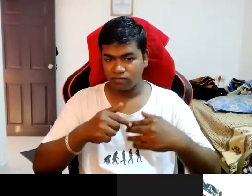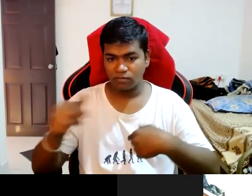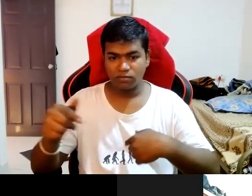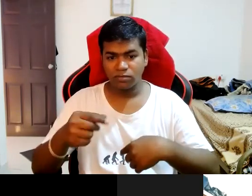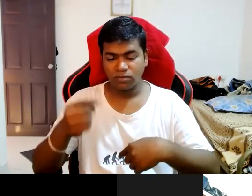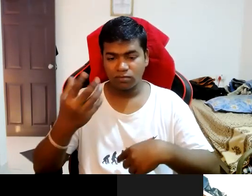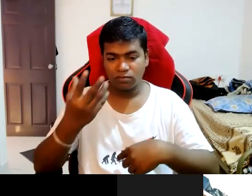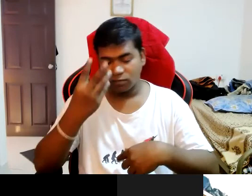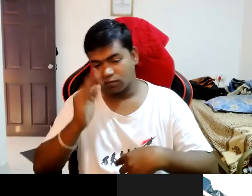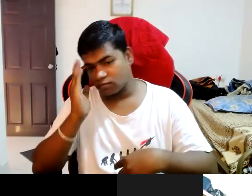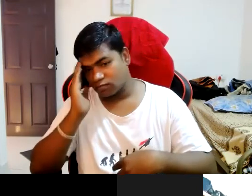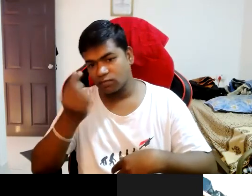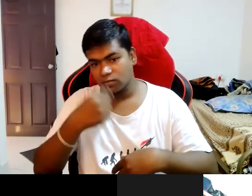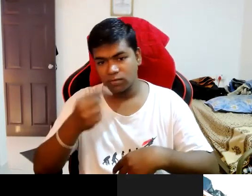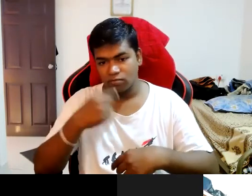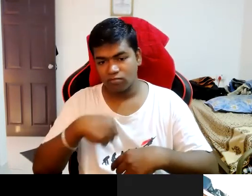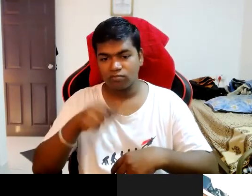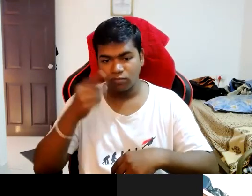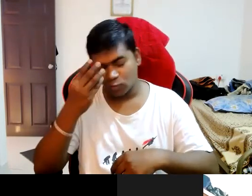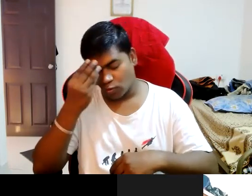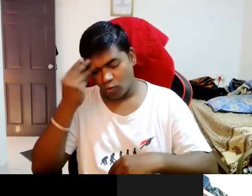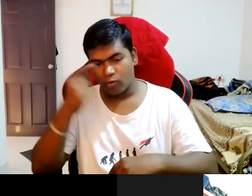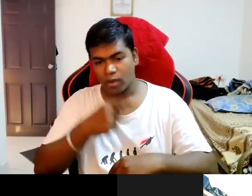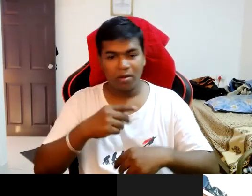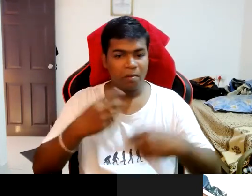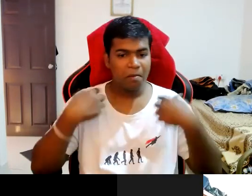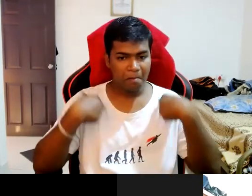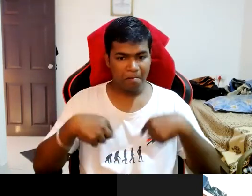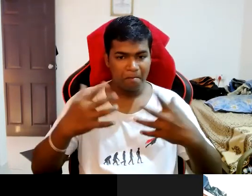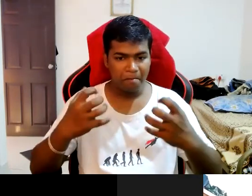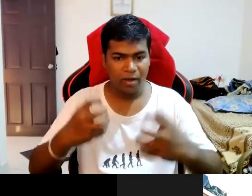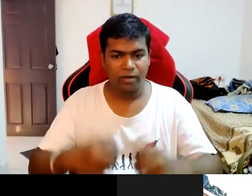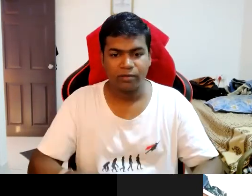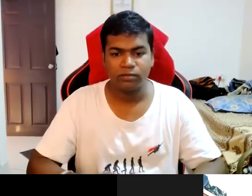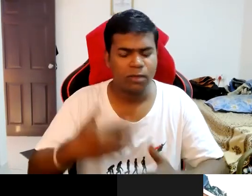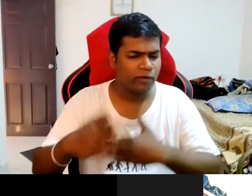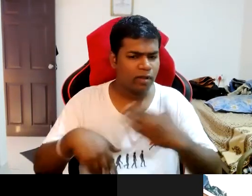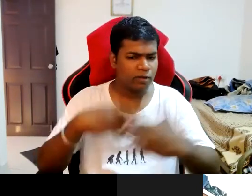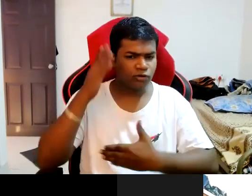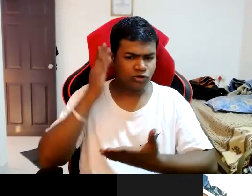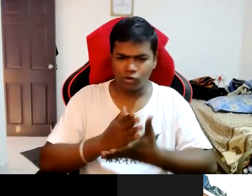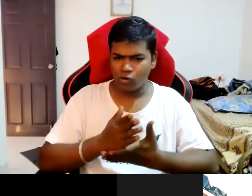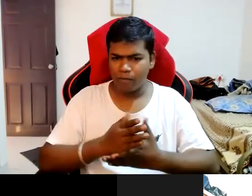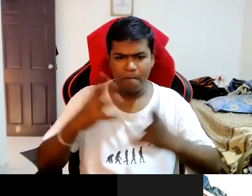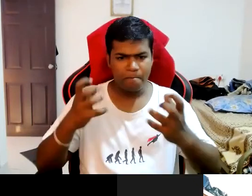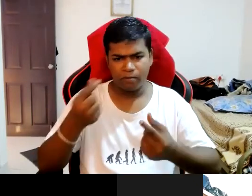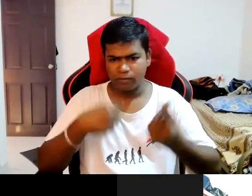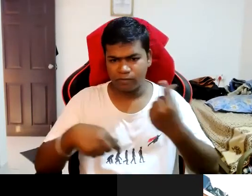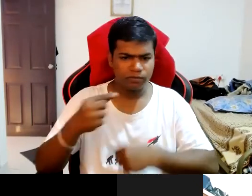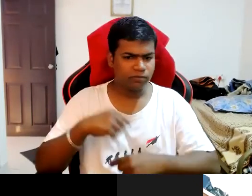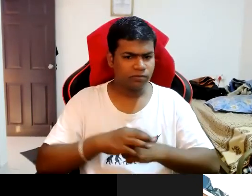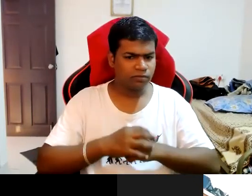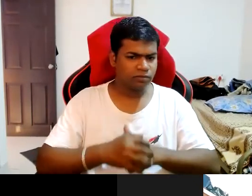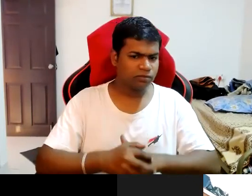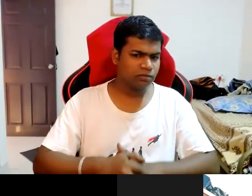to uh forgot that thing but after that i stopped taking the sleeping pills and i started